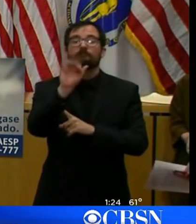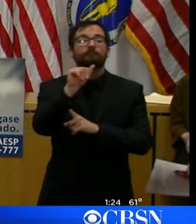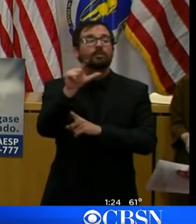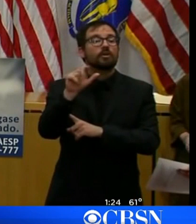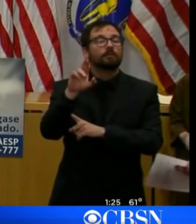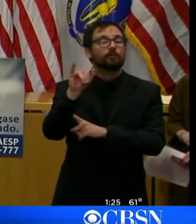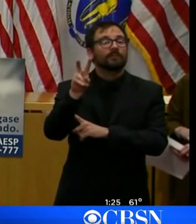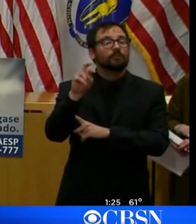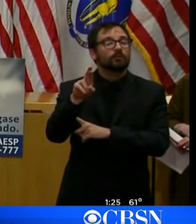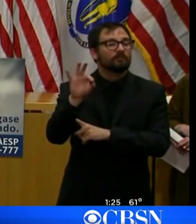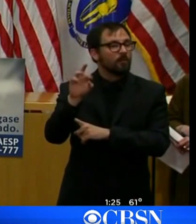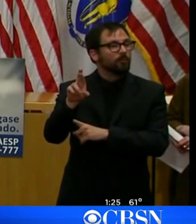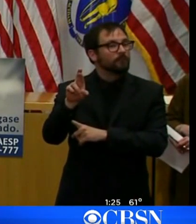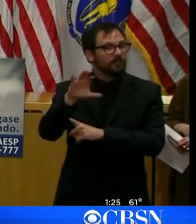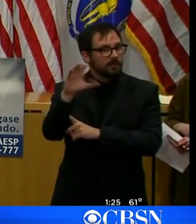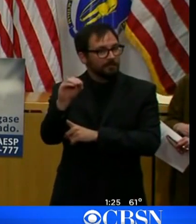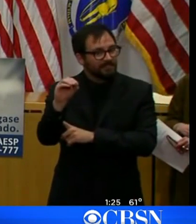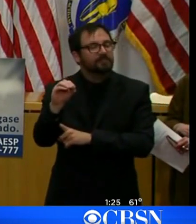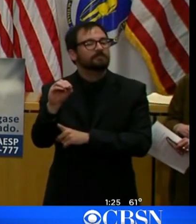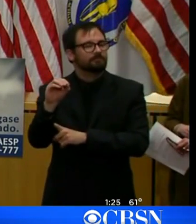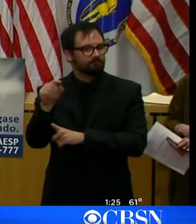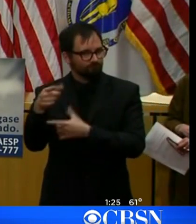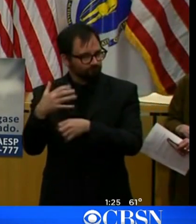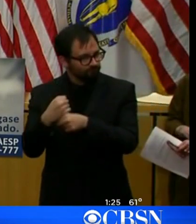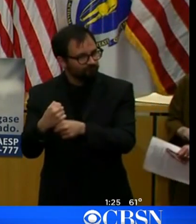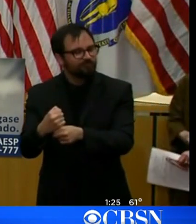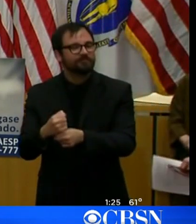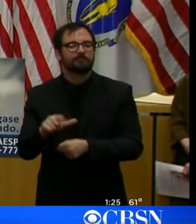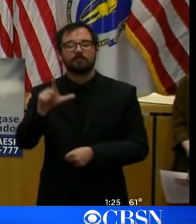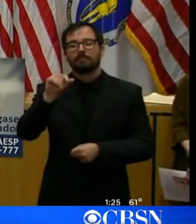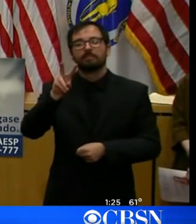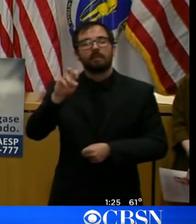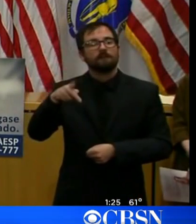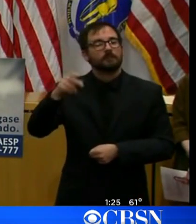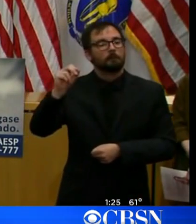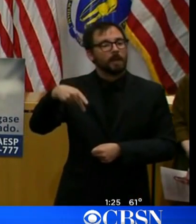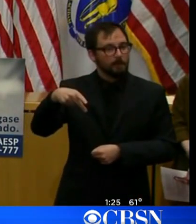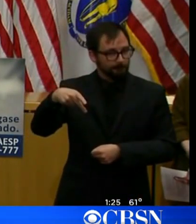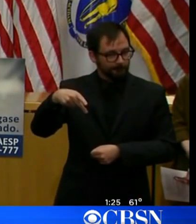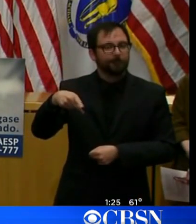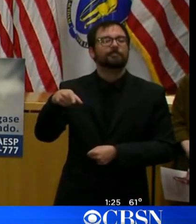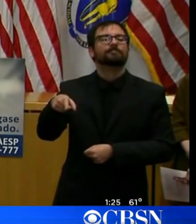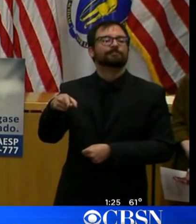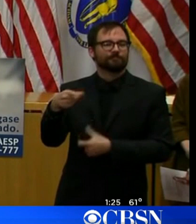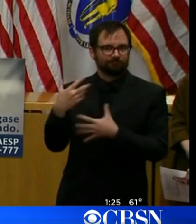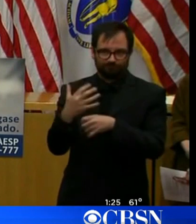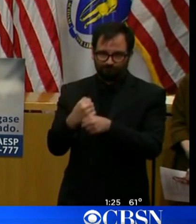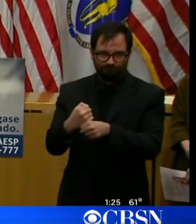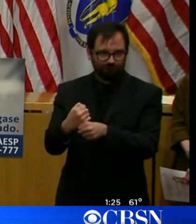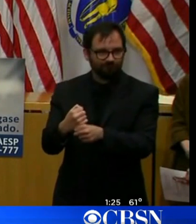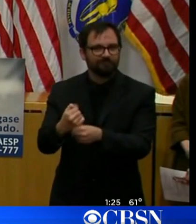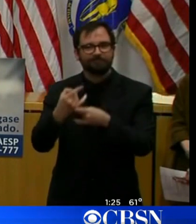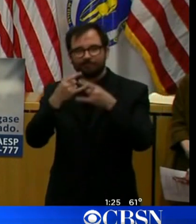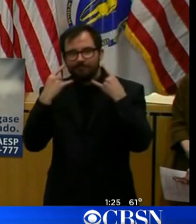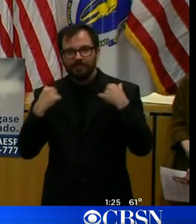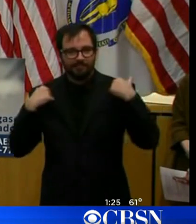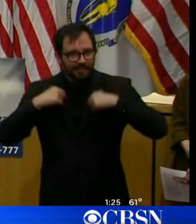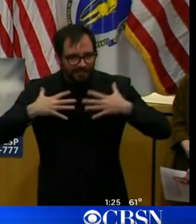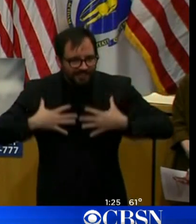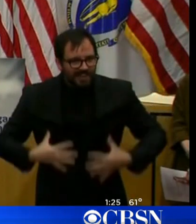Love Pop here in Boston is going from making greeting cards to face shields, gowns, coveralls, hoods, and shoe coverings.